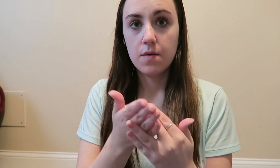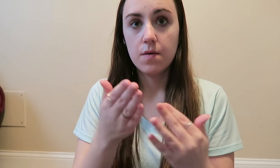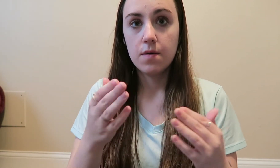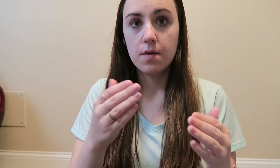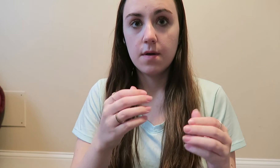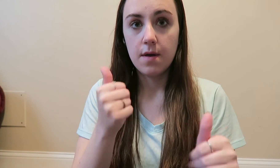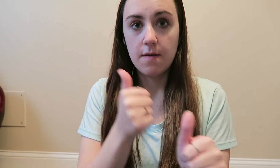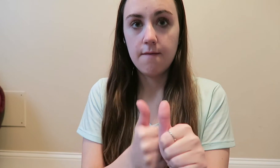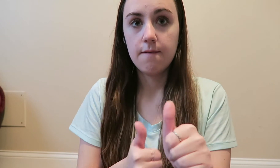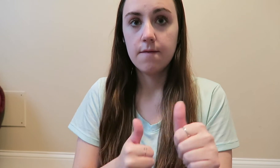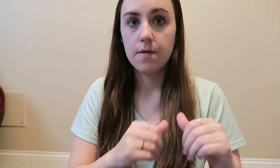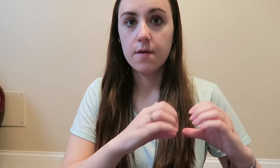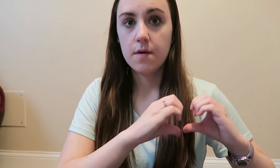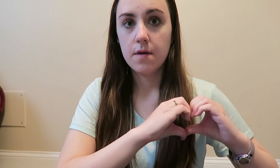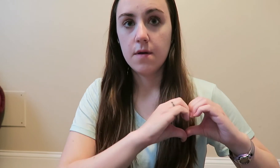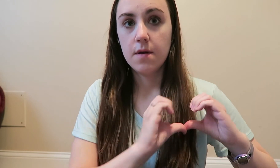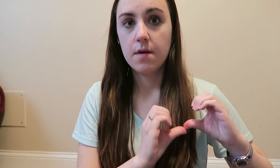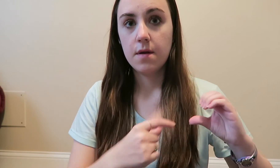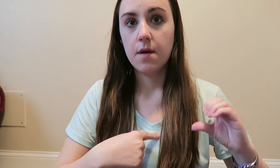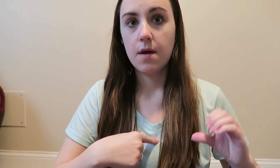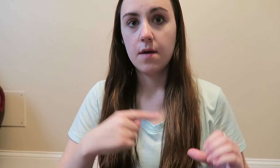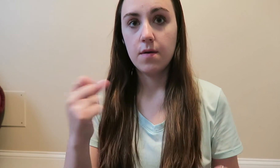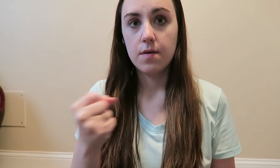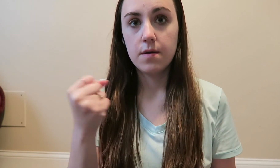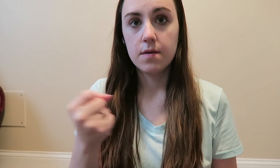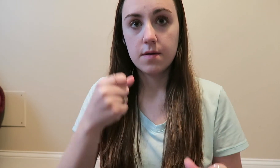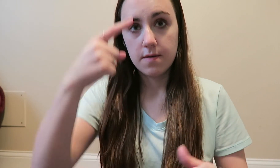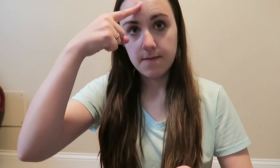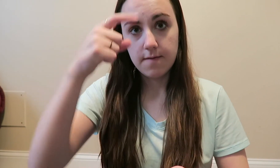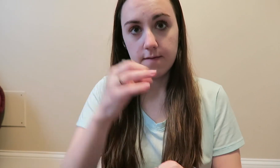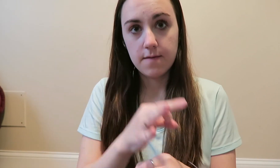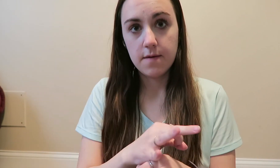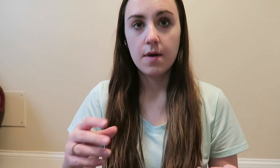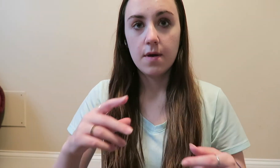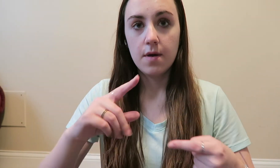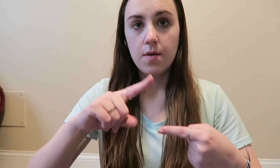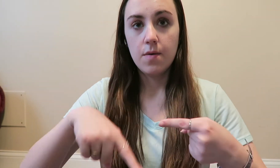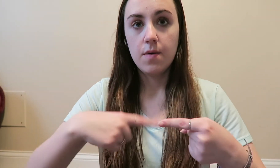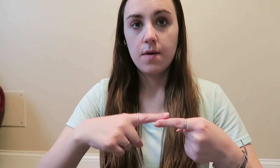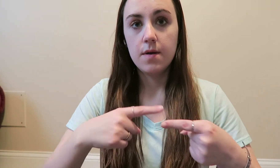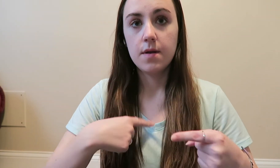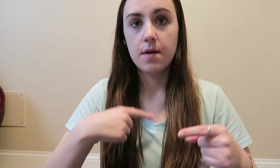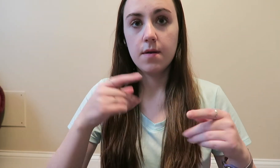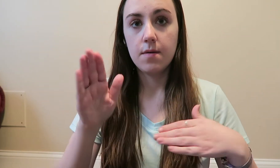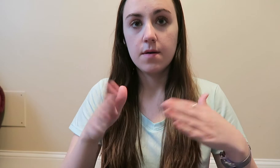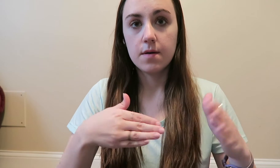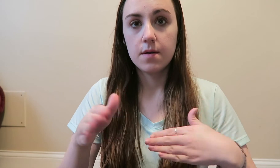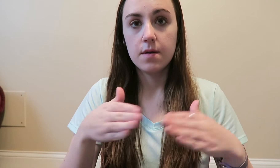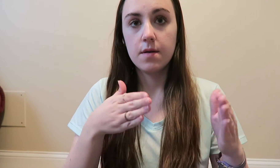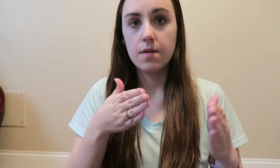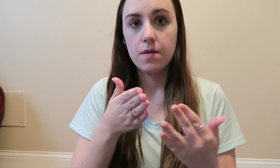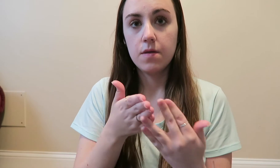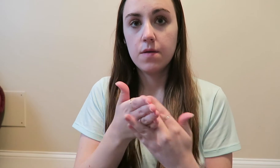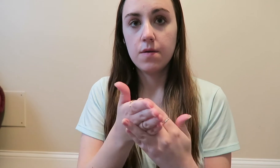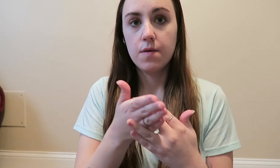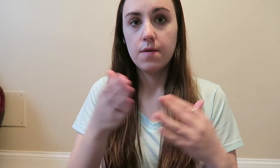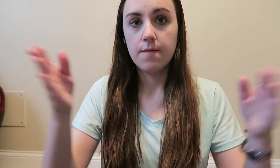i will cling to this faith though i'm walking through the valley i'll believe